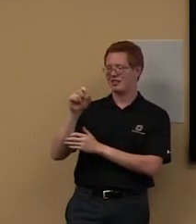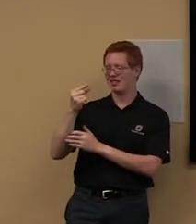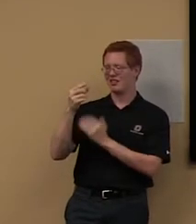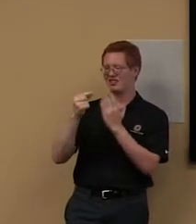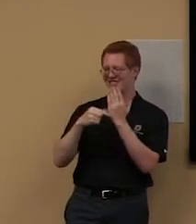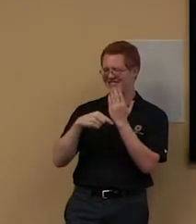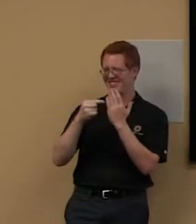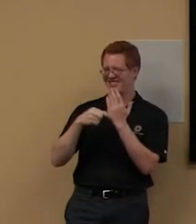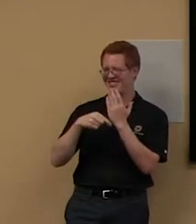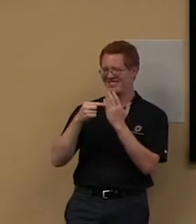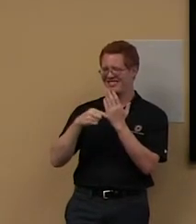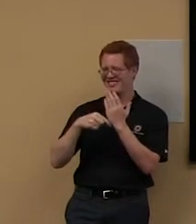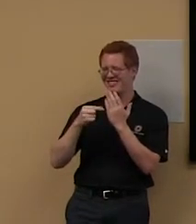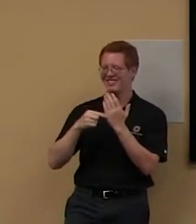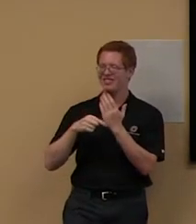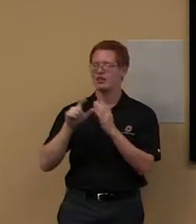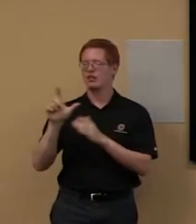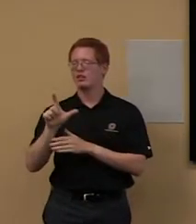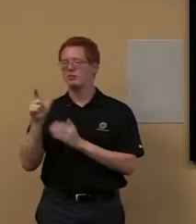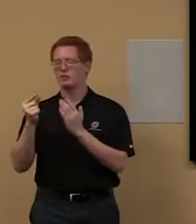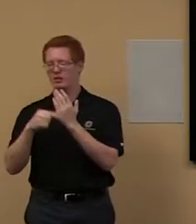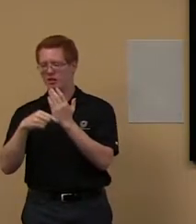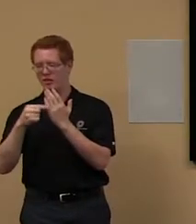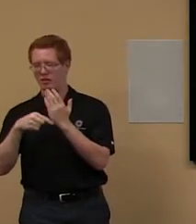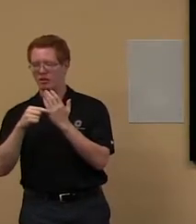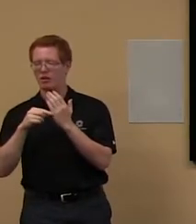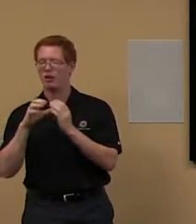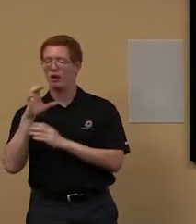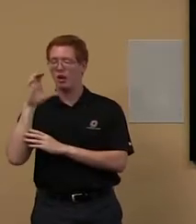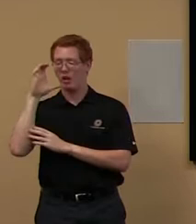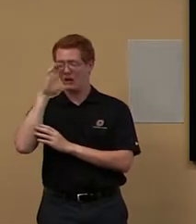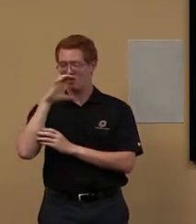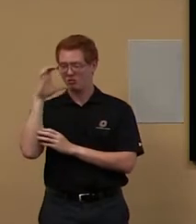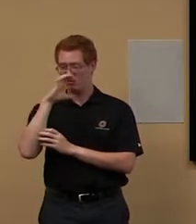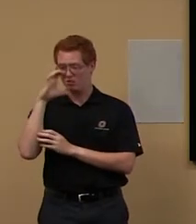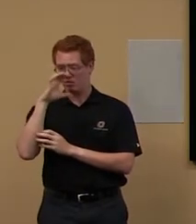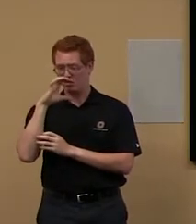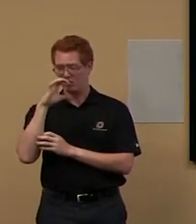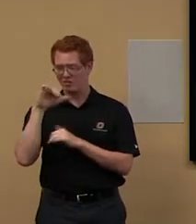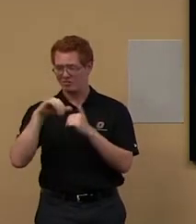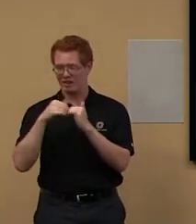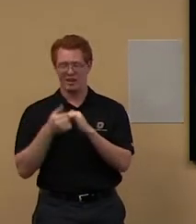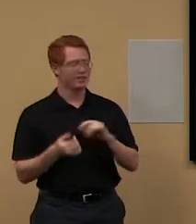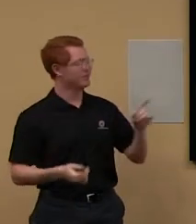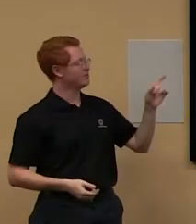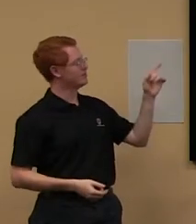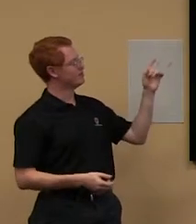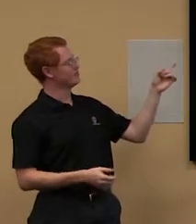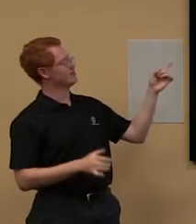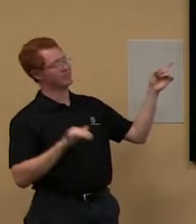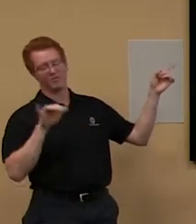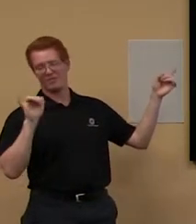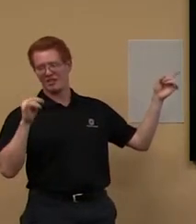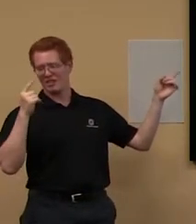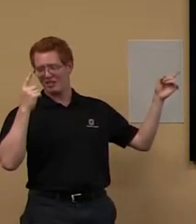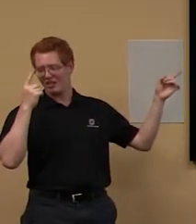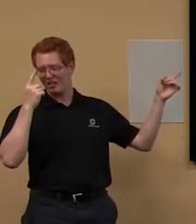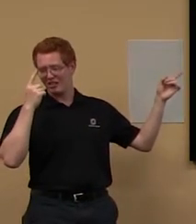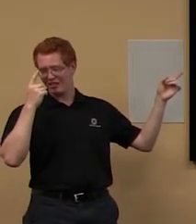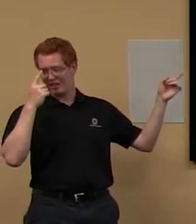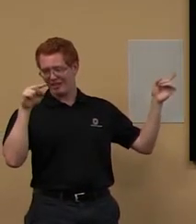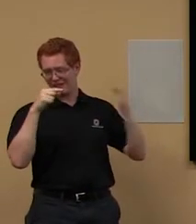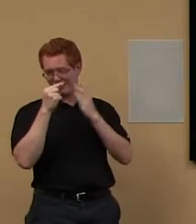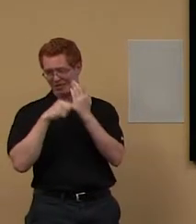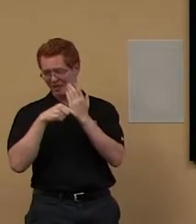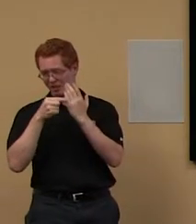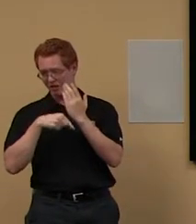our, uh, library catalog, our search function is just right here on our main screen. This is our search function to our, to our catalog right